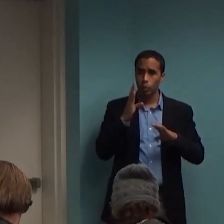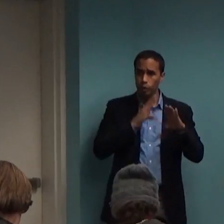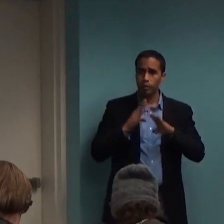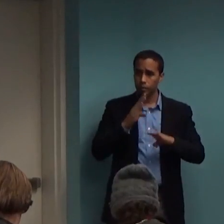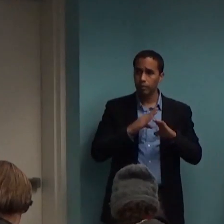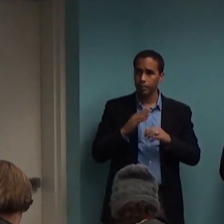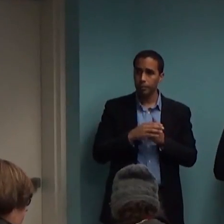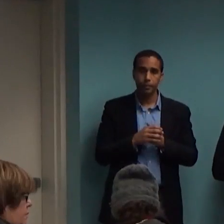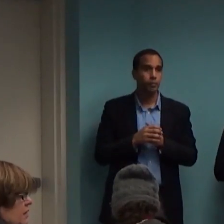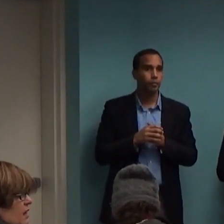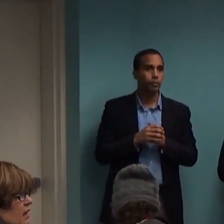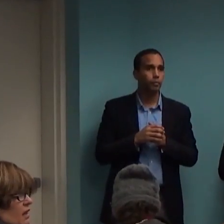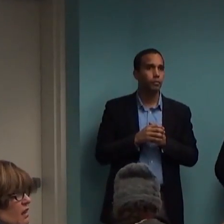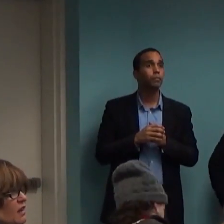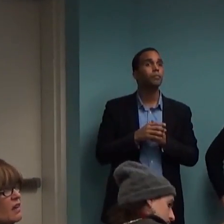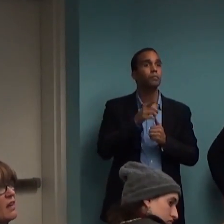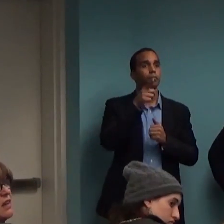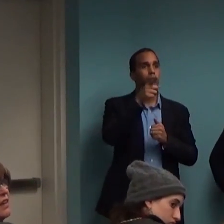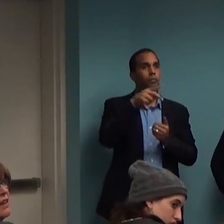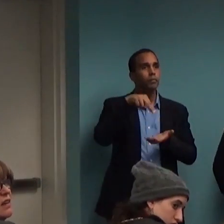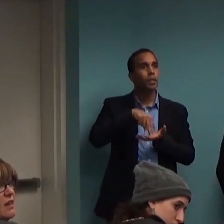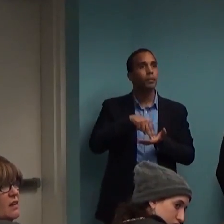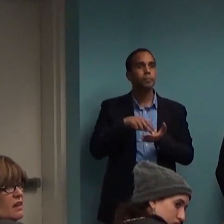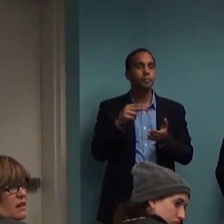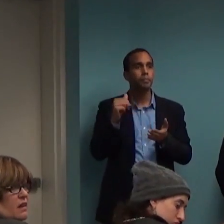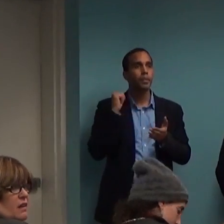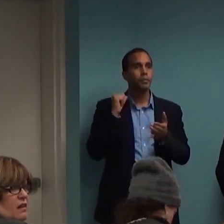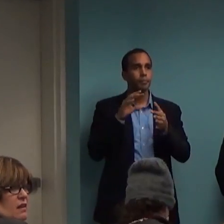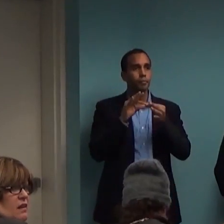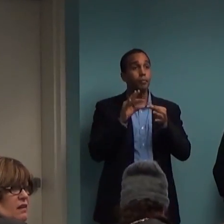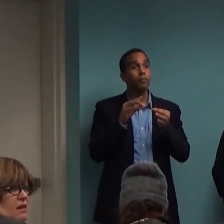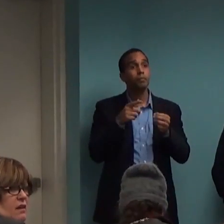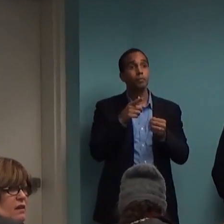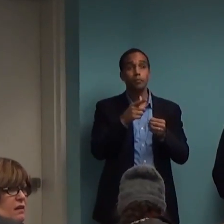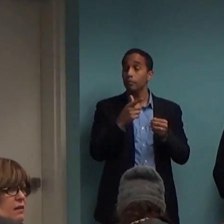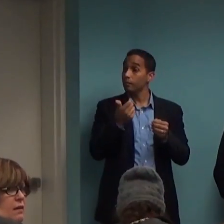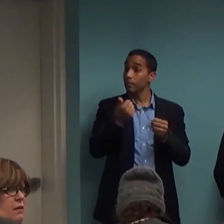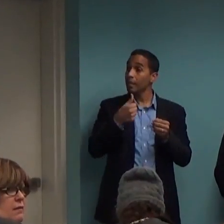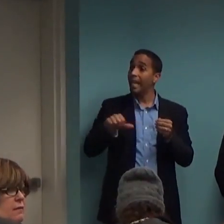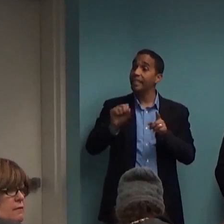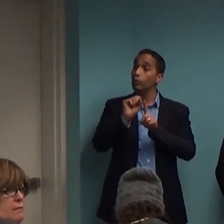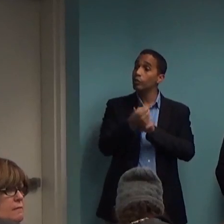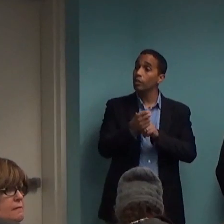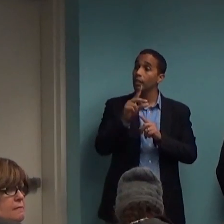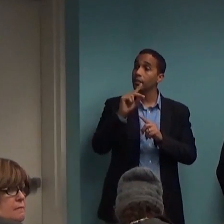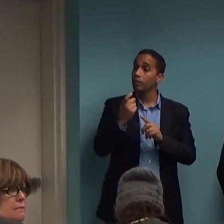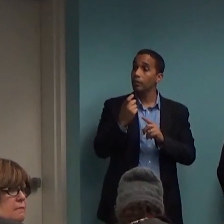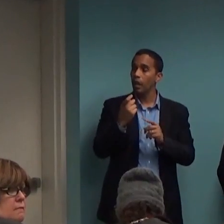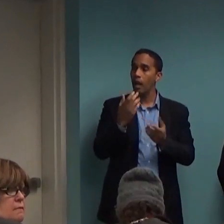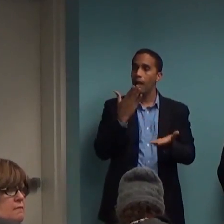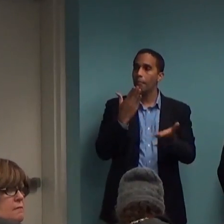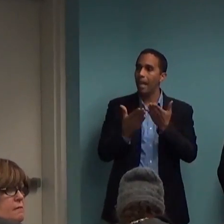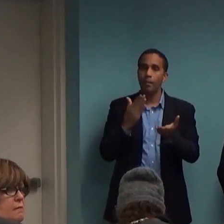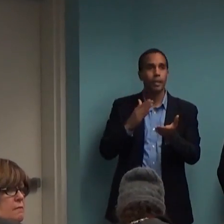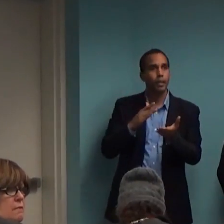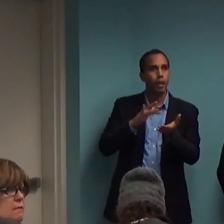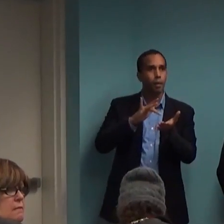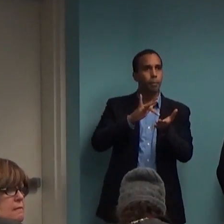Do you have any sort of situations or diagnoses where you feel that medication is actually contraindicated, not necessarily not